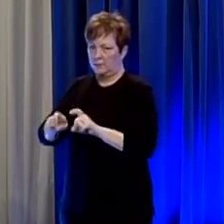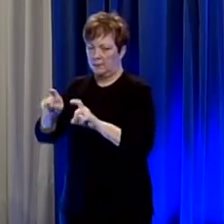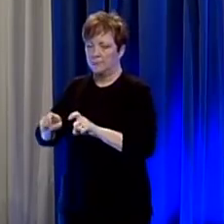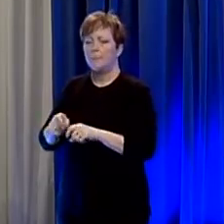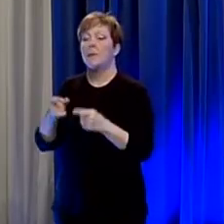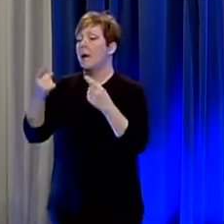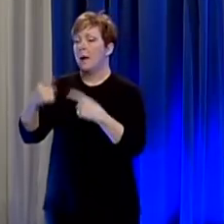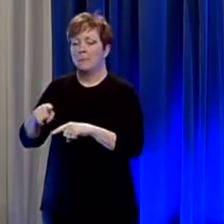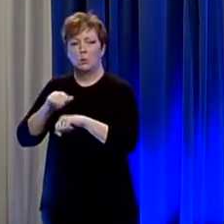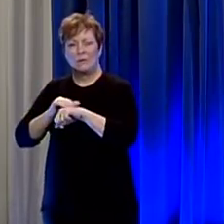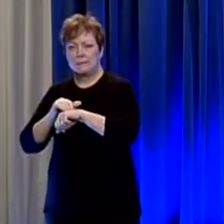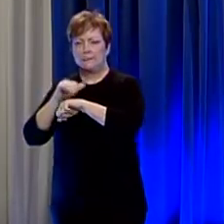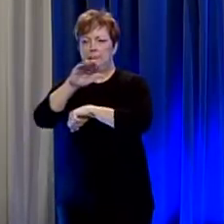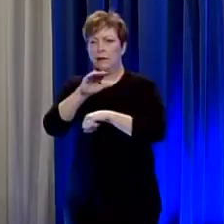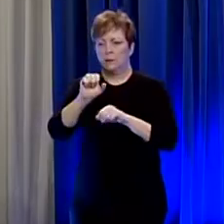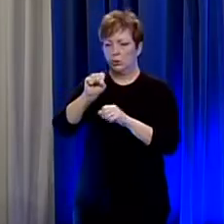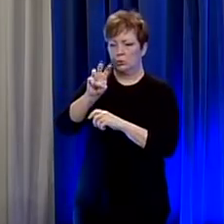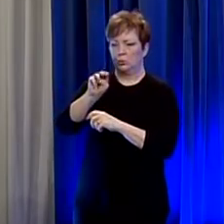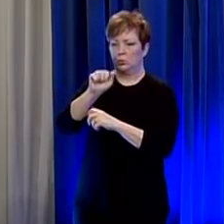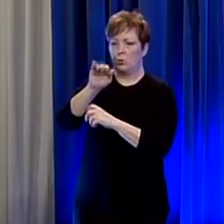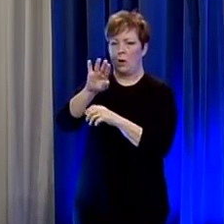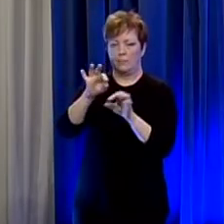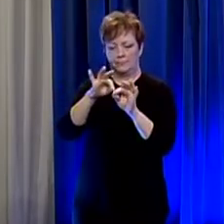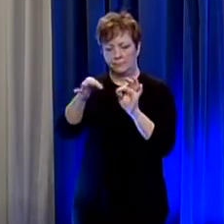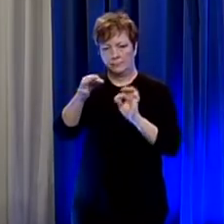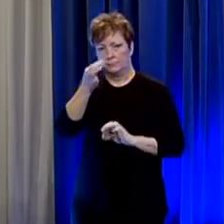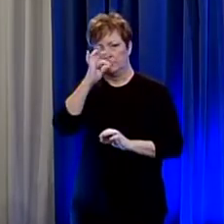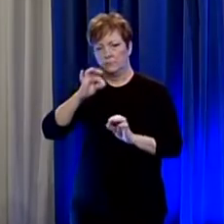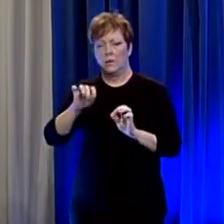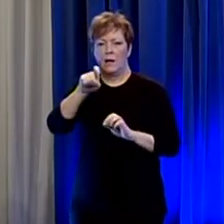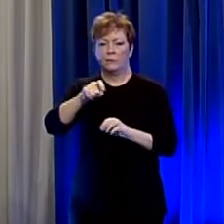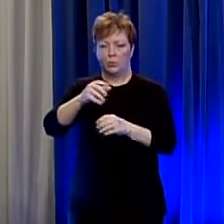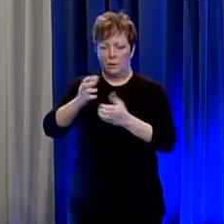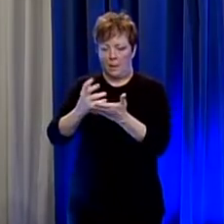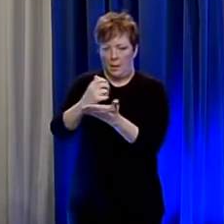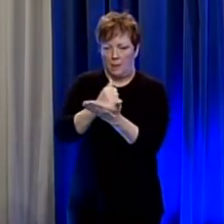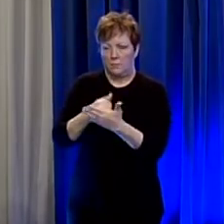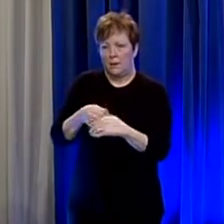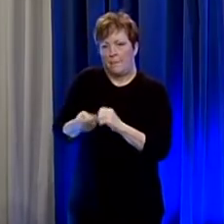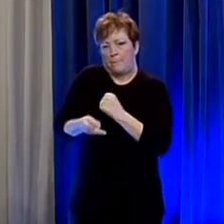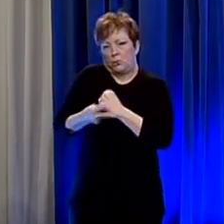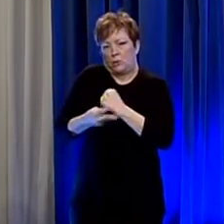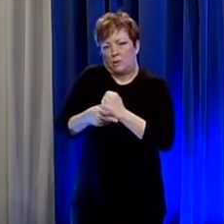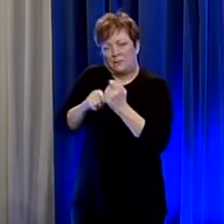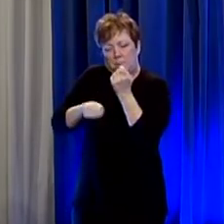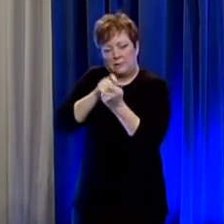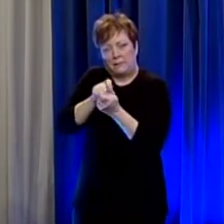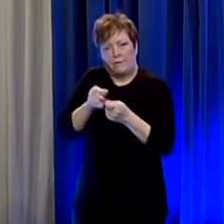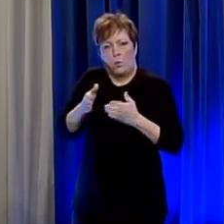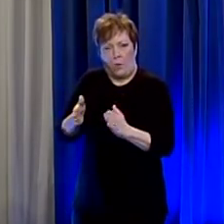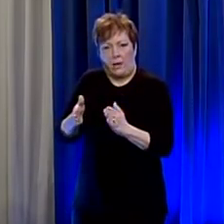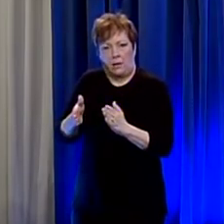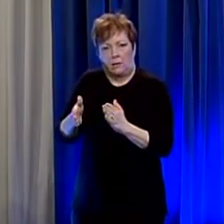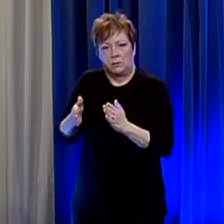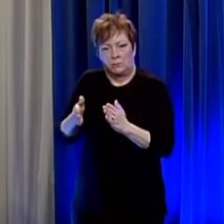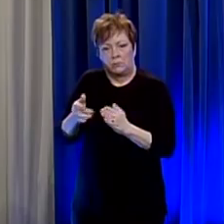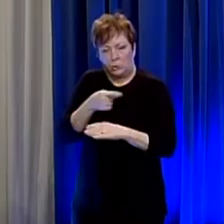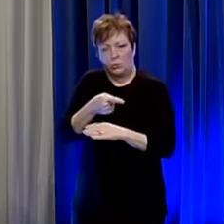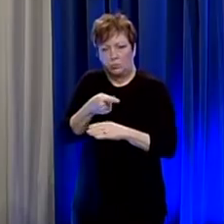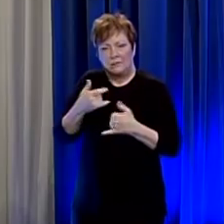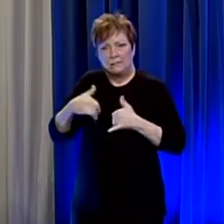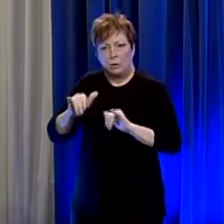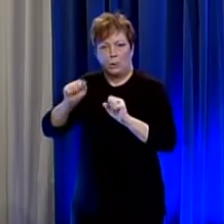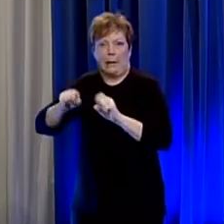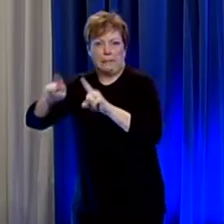specimens are submitted to the laboratory they have to be collected and preserved and transported in a certain way so that the specimen remains viable